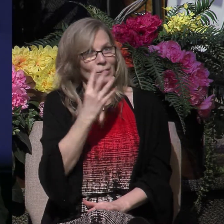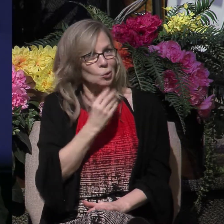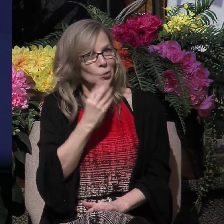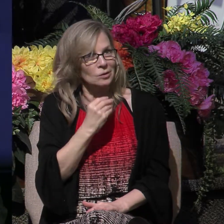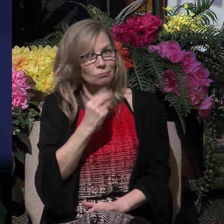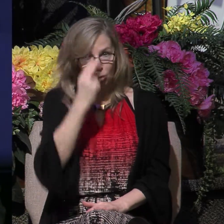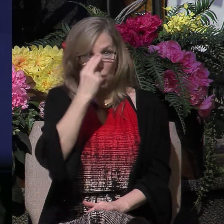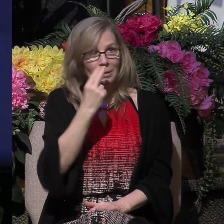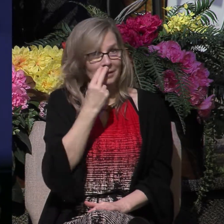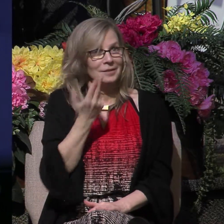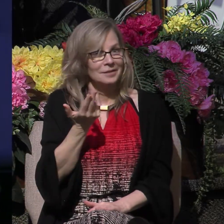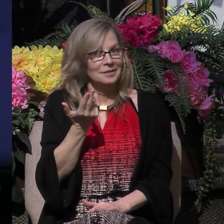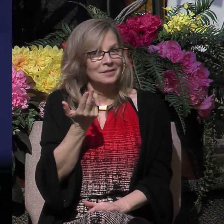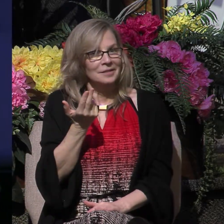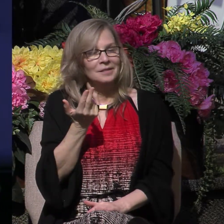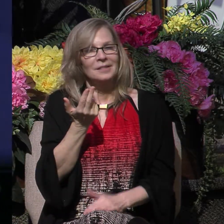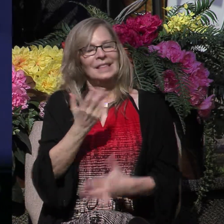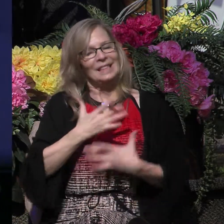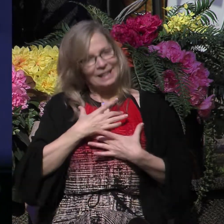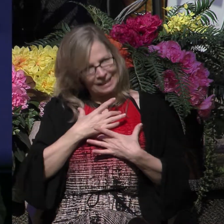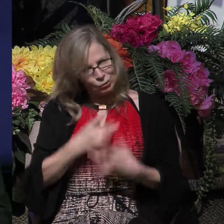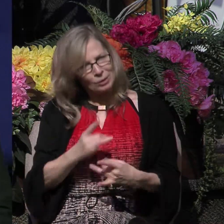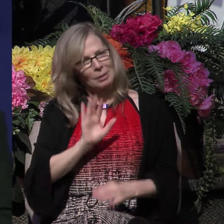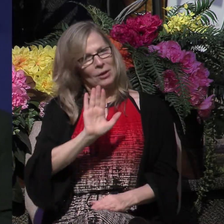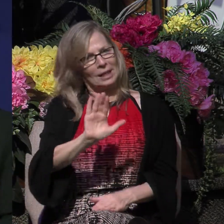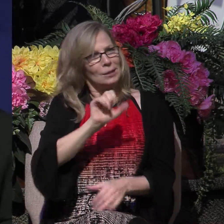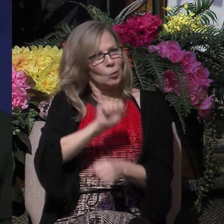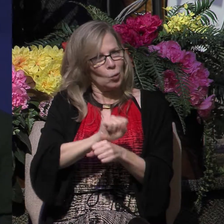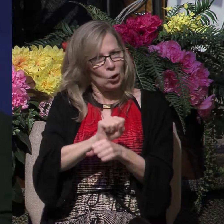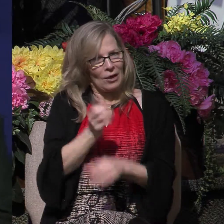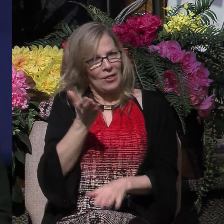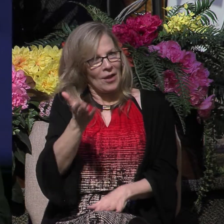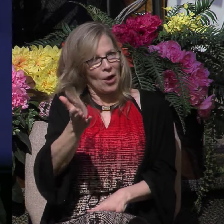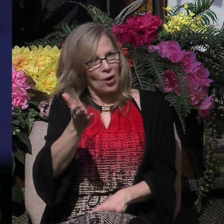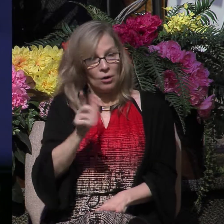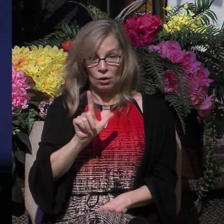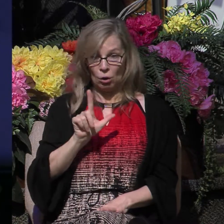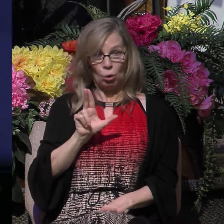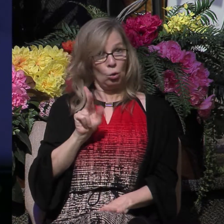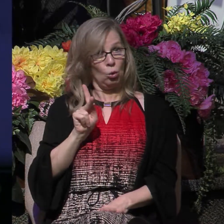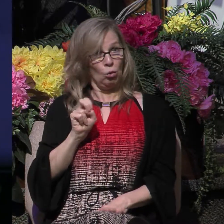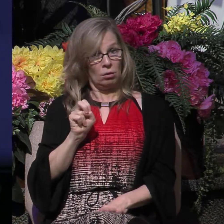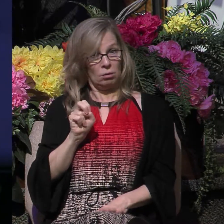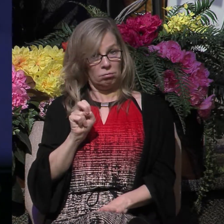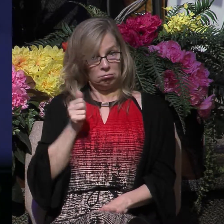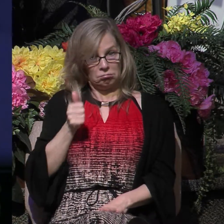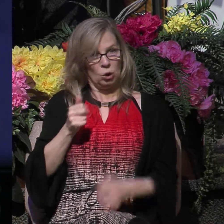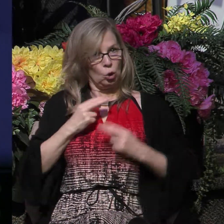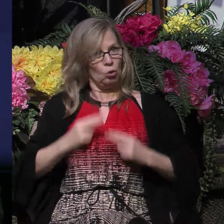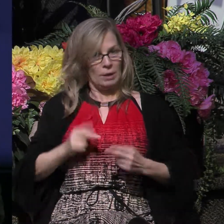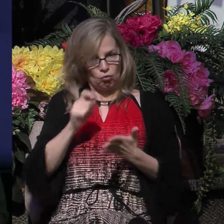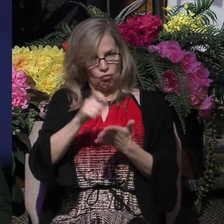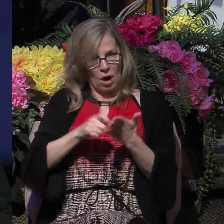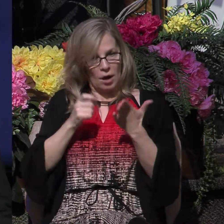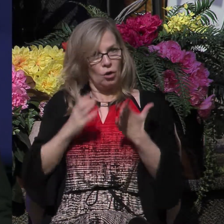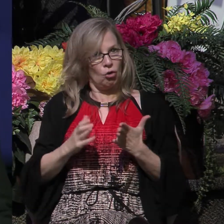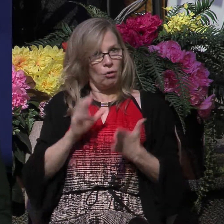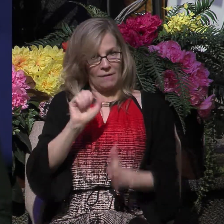so interesting about Paul's ministry in Philippi is that Luke, the human writer of Acts, focuses on telling us about